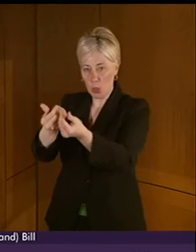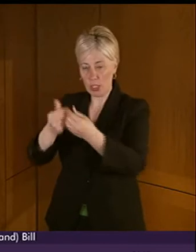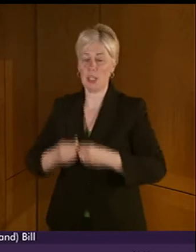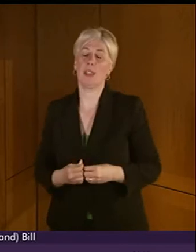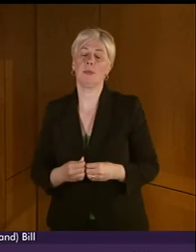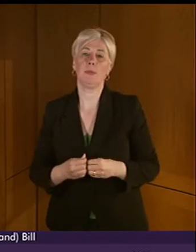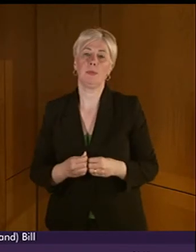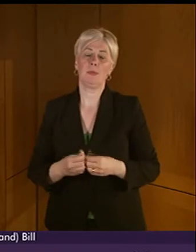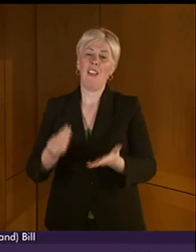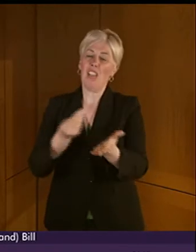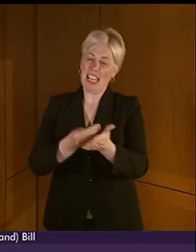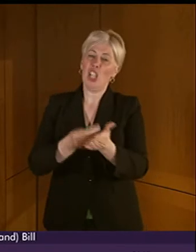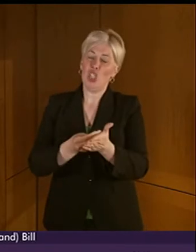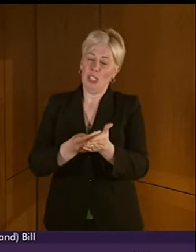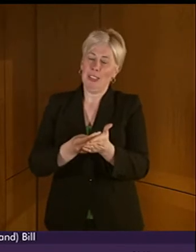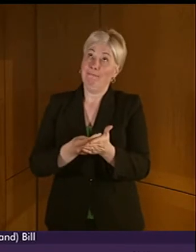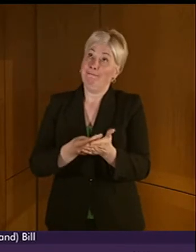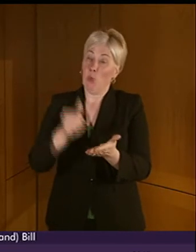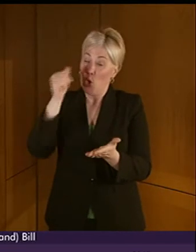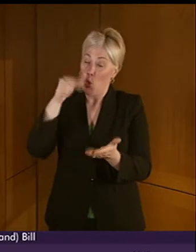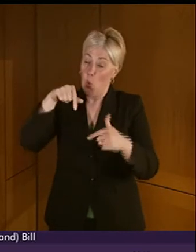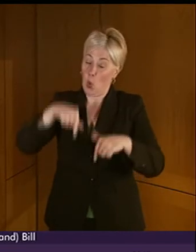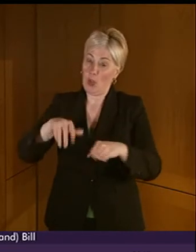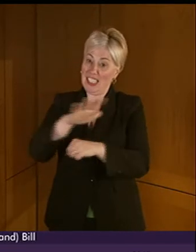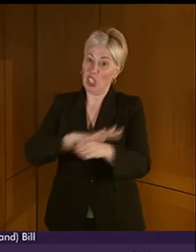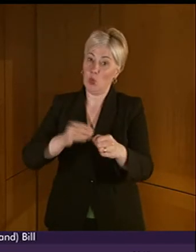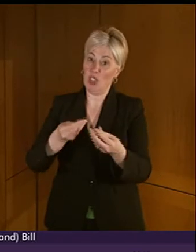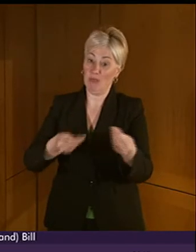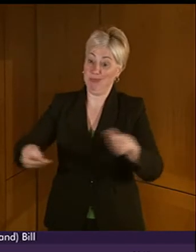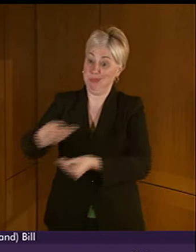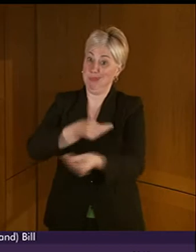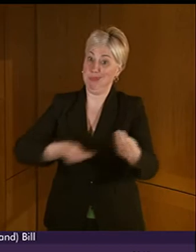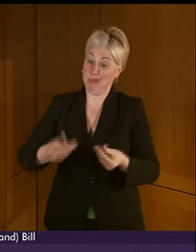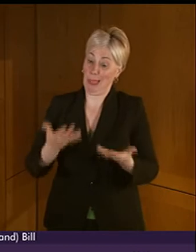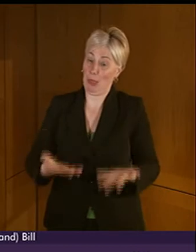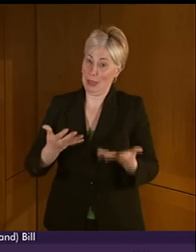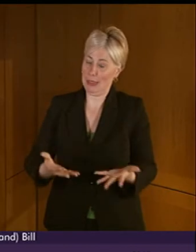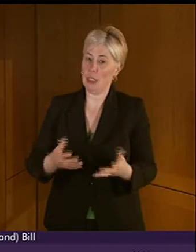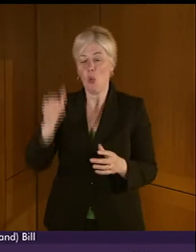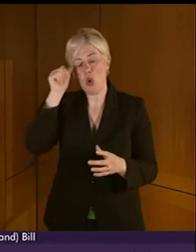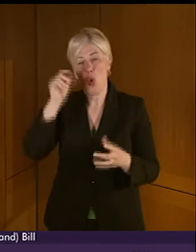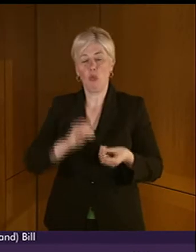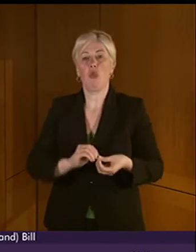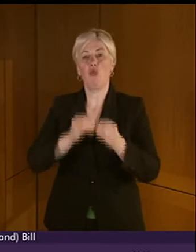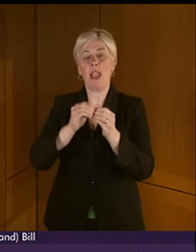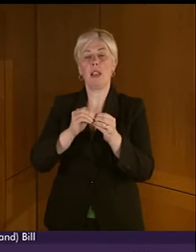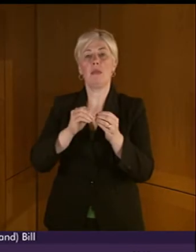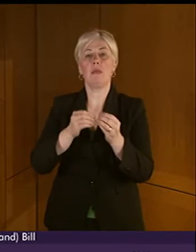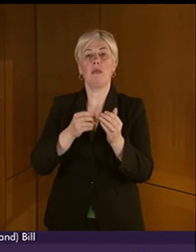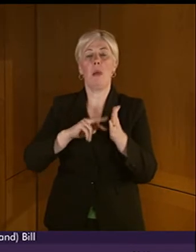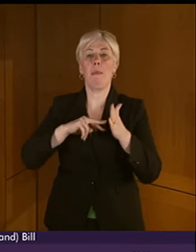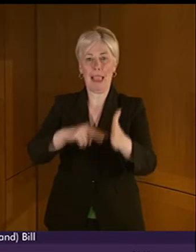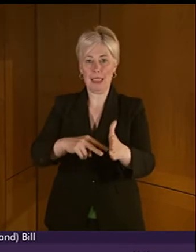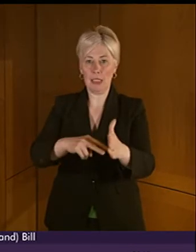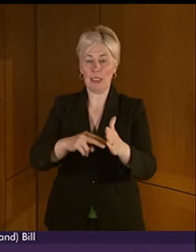especially important in the current economic climate and in light of the estimates for producing the initial plans for all public authorities